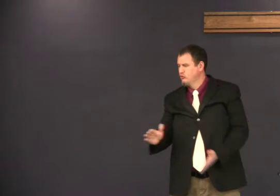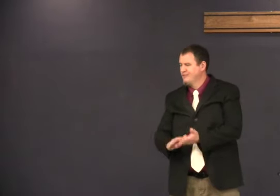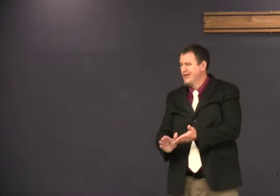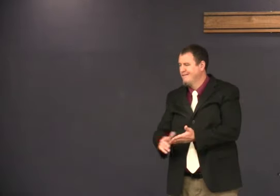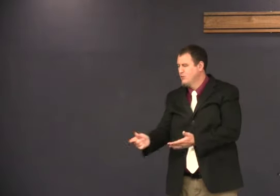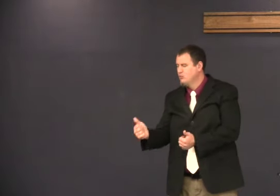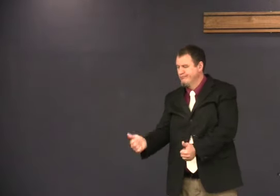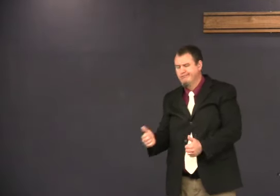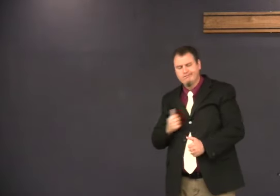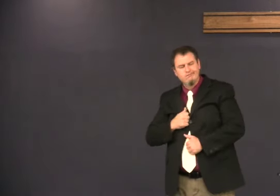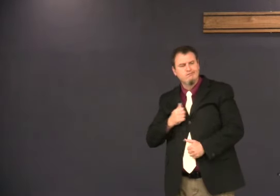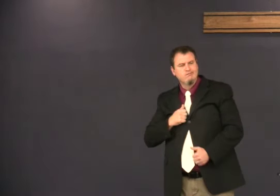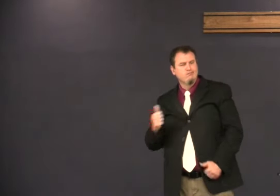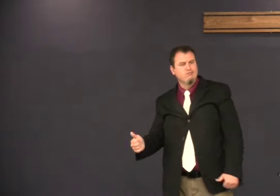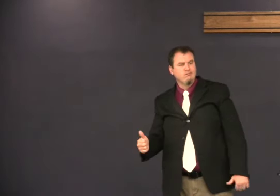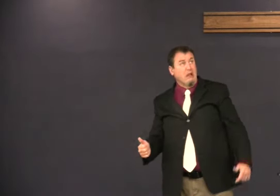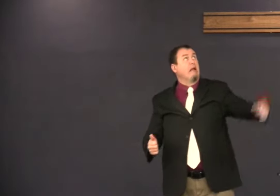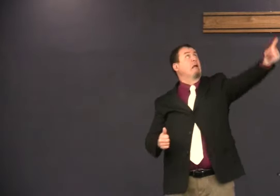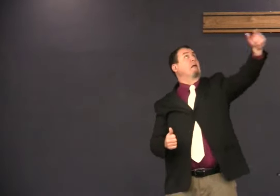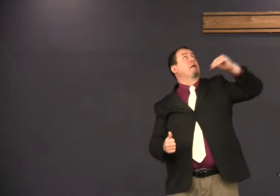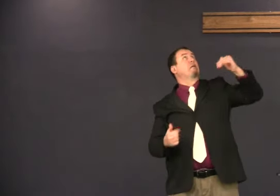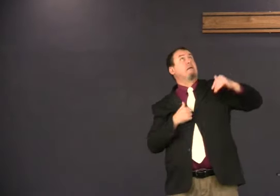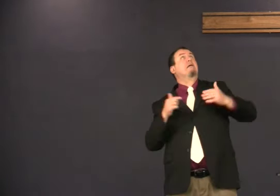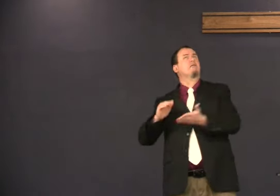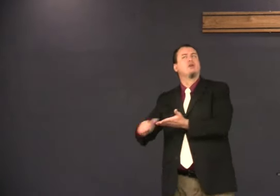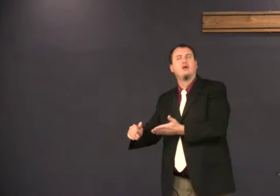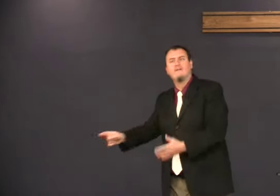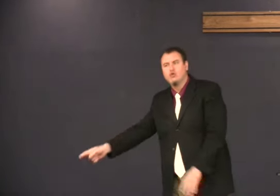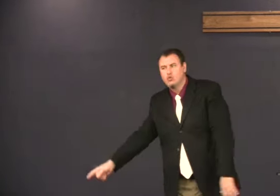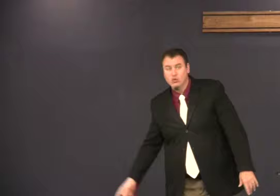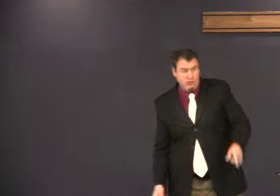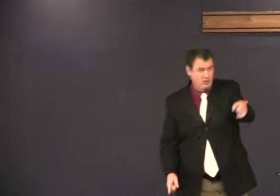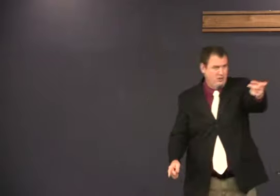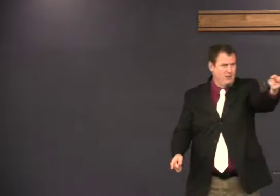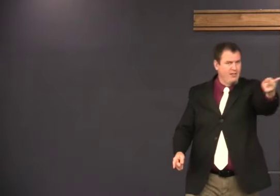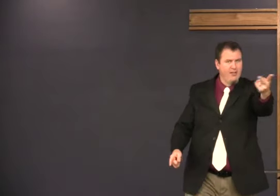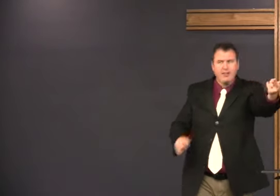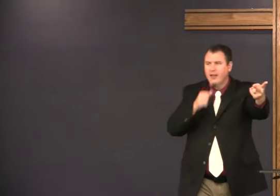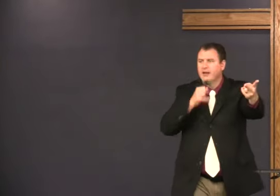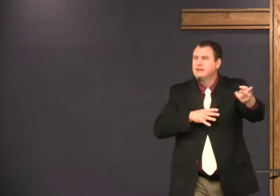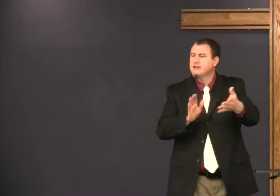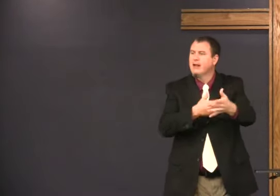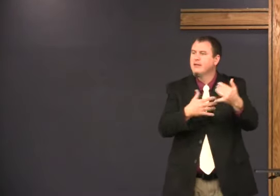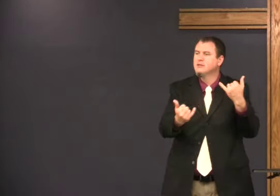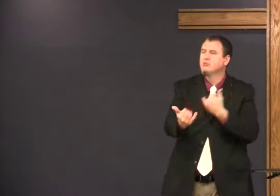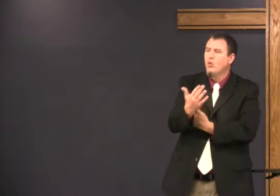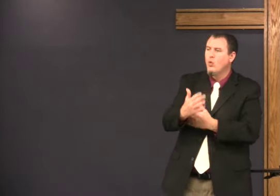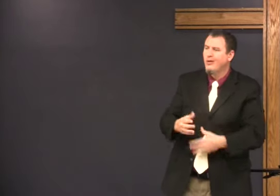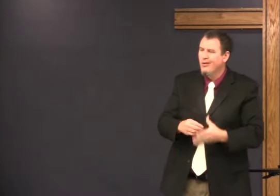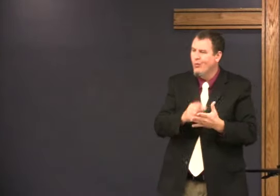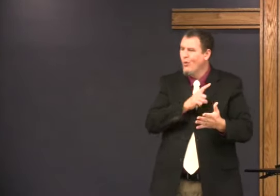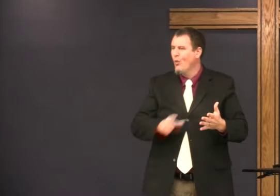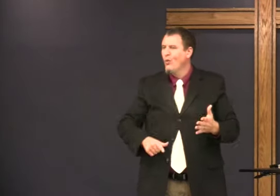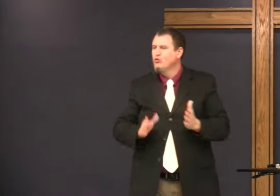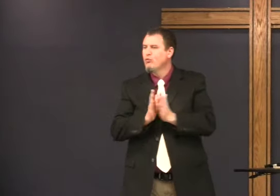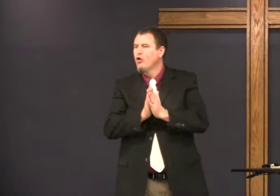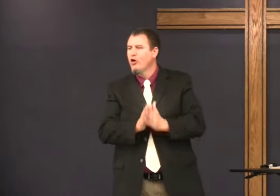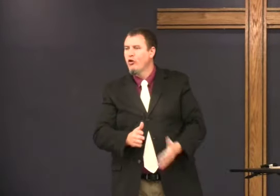and so for me to forgive somebody else is a little thing compared to what God did like the way he sang this morning